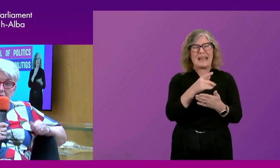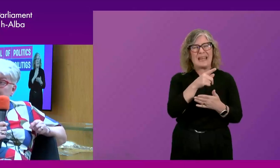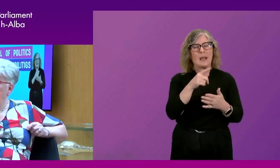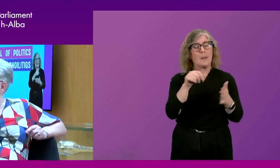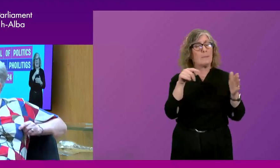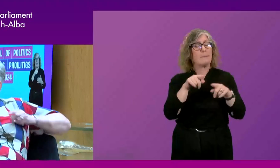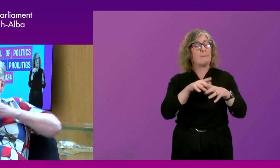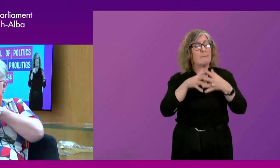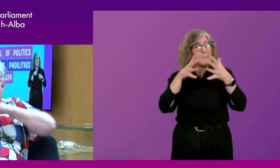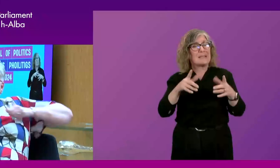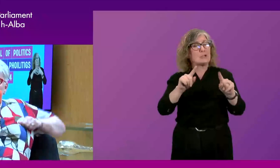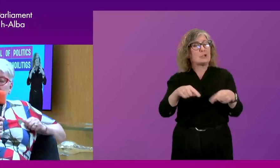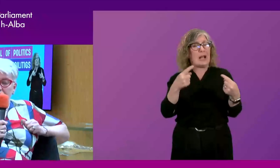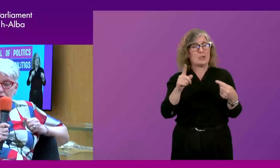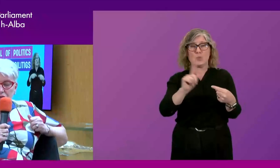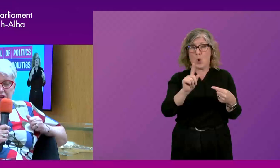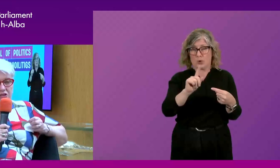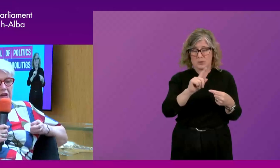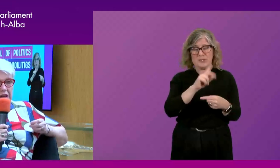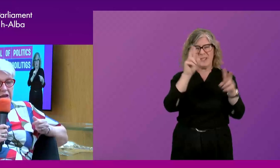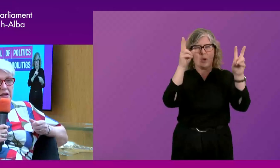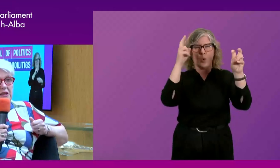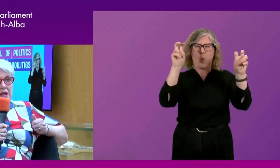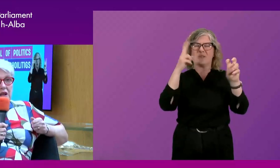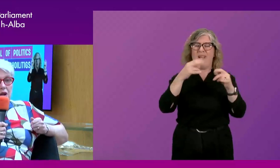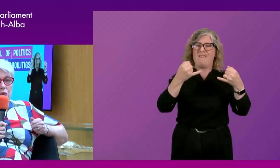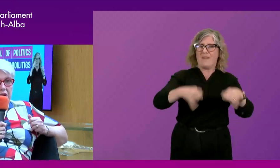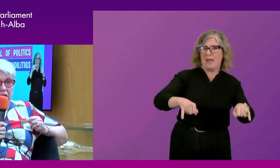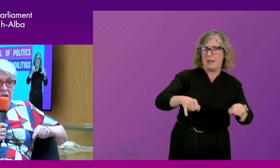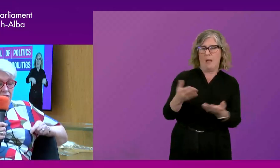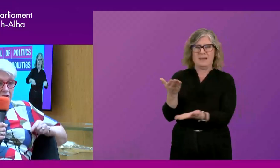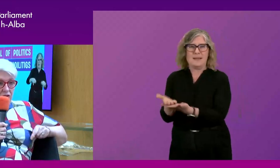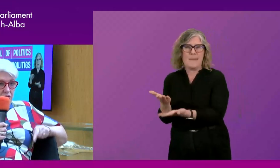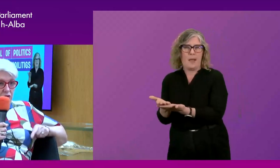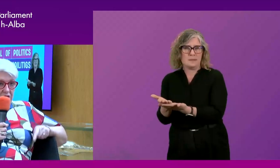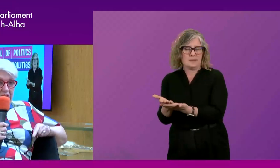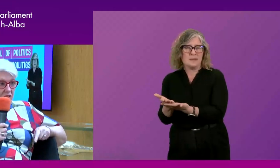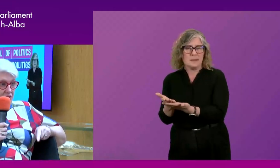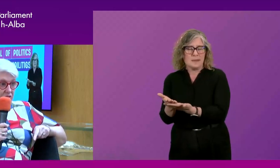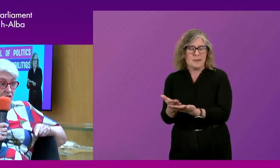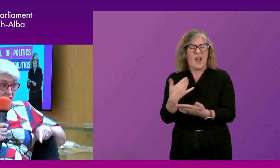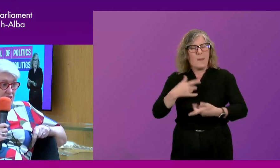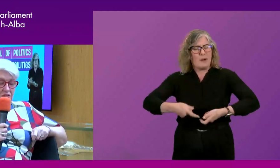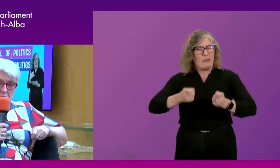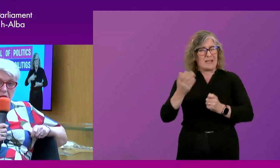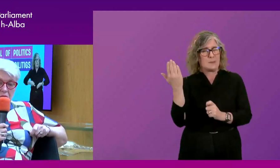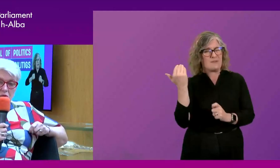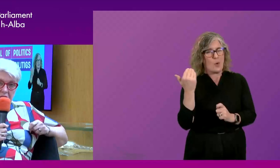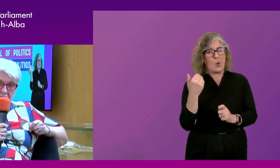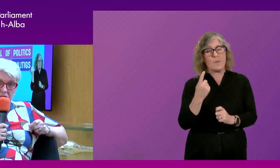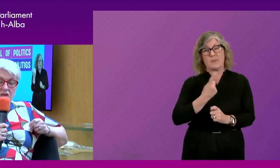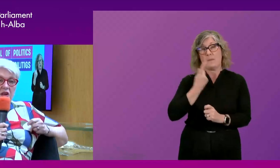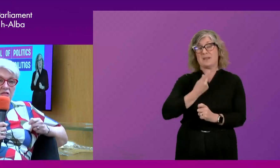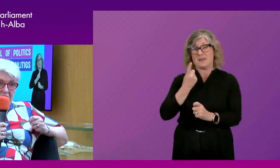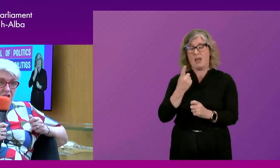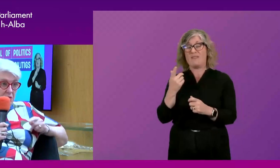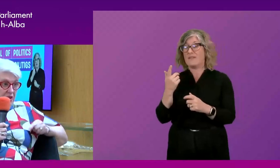And I made the point at the session that was referred to earlier, when I first got involved in the health service, just after the parliament was